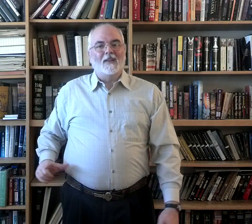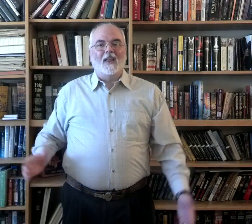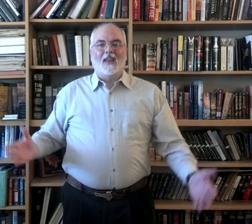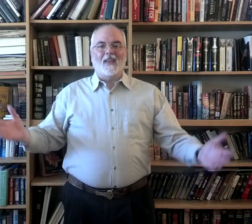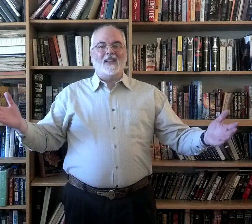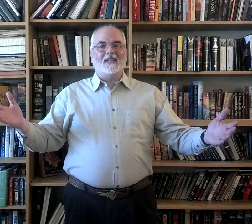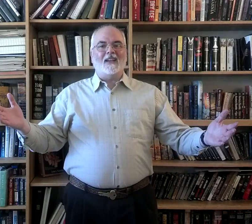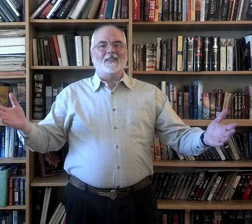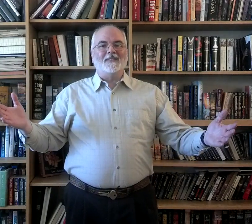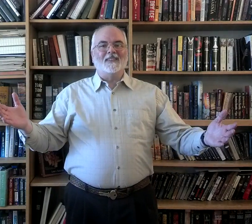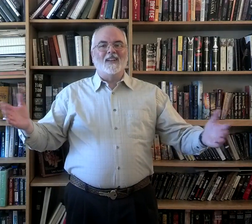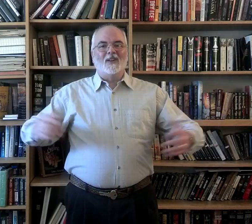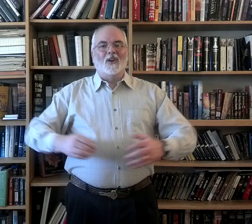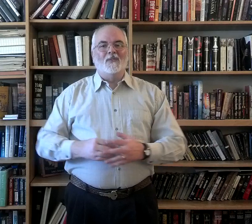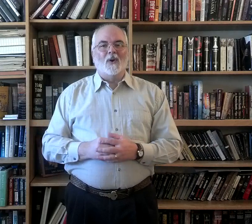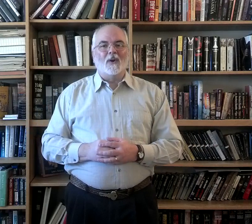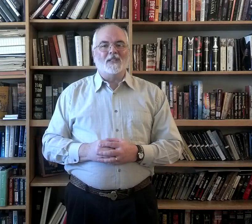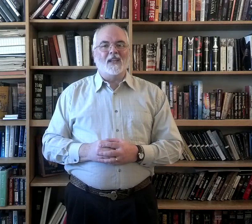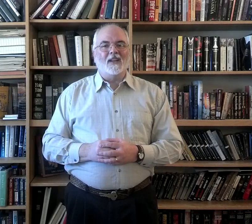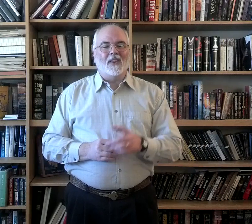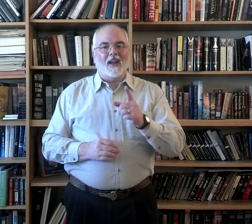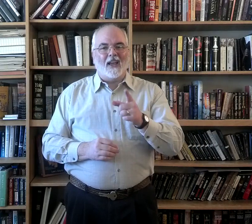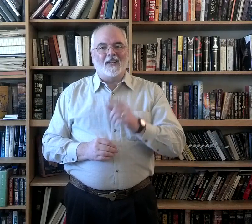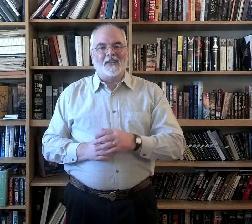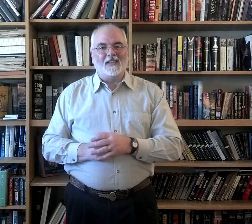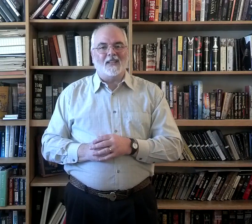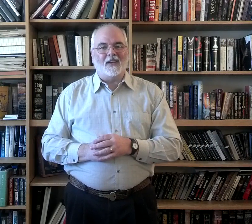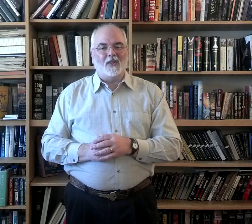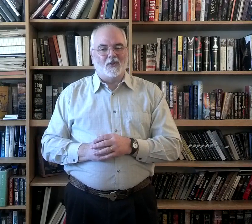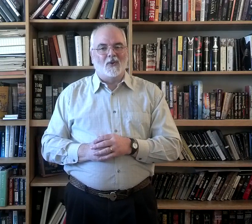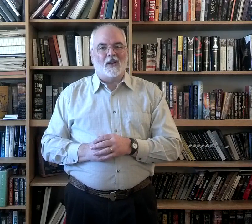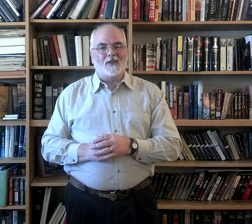And that's it, looking forward to seeing you there at LTC, you'll do a great job.